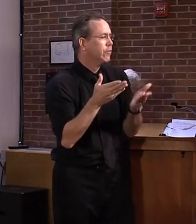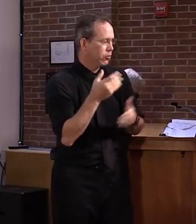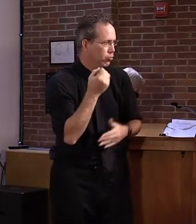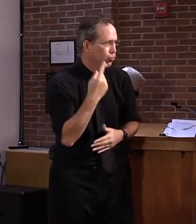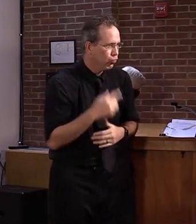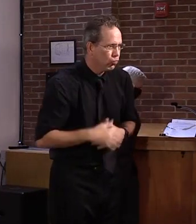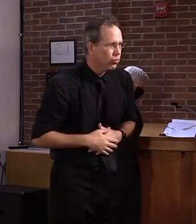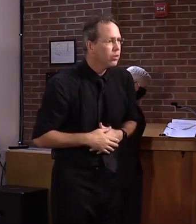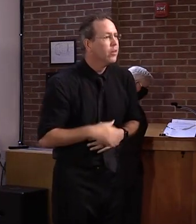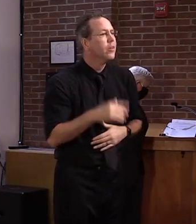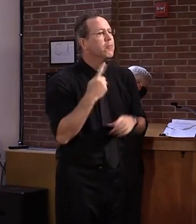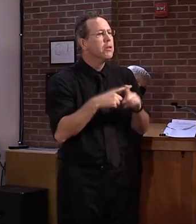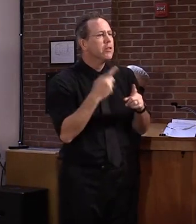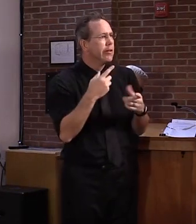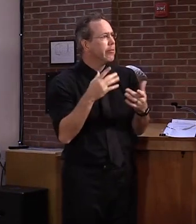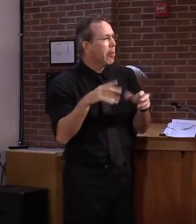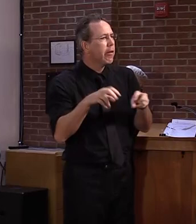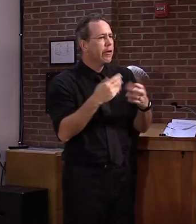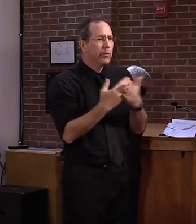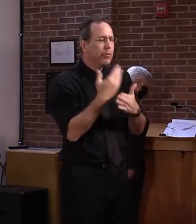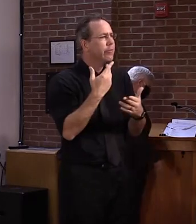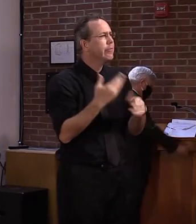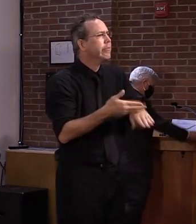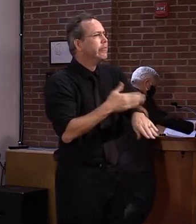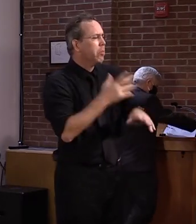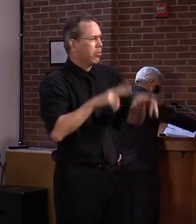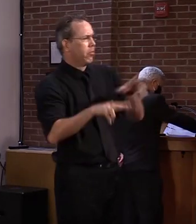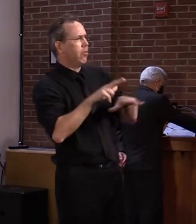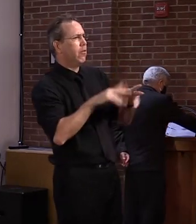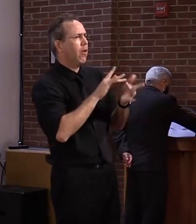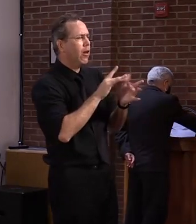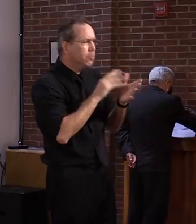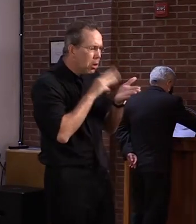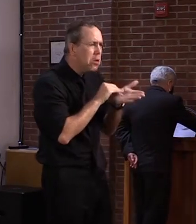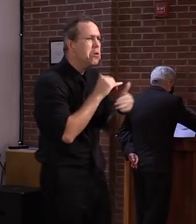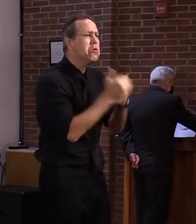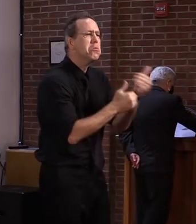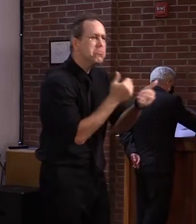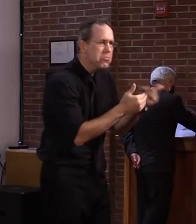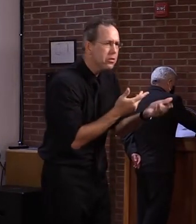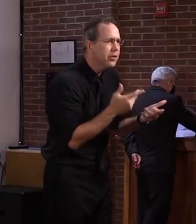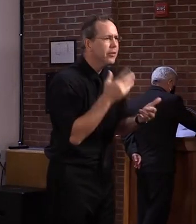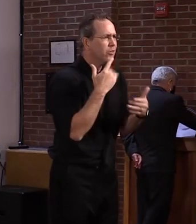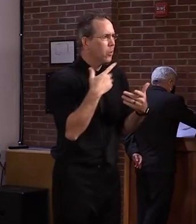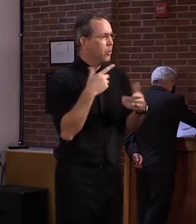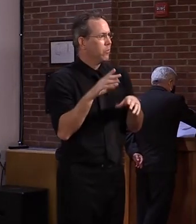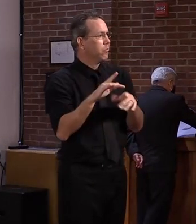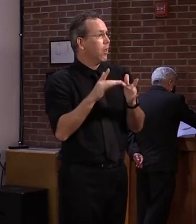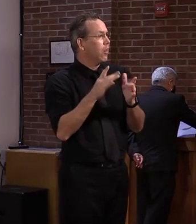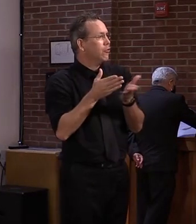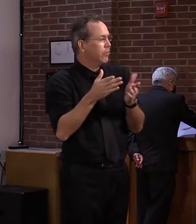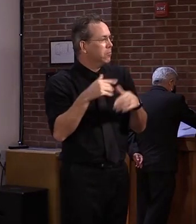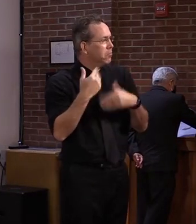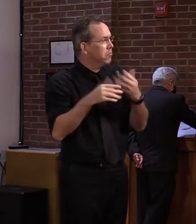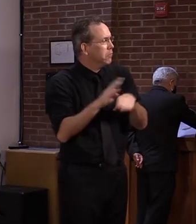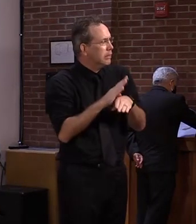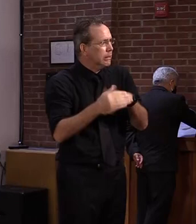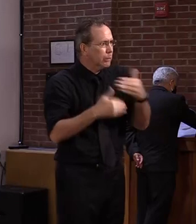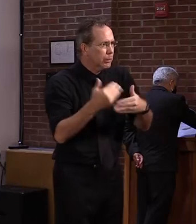experience online, and made several adjustments to our business processes to address Vermonters' needs.